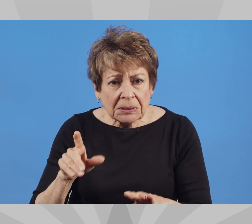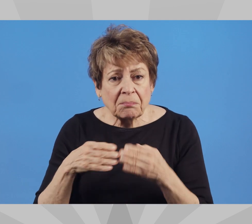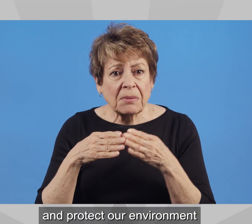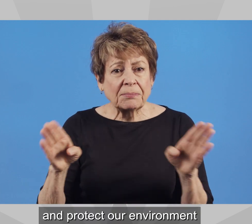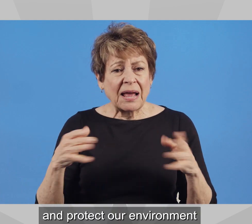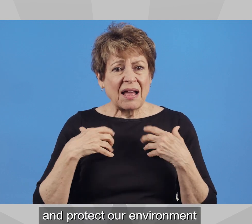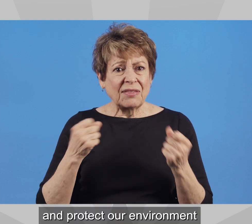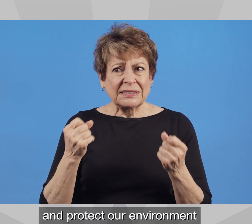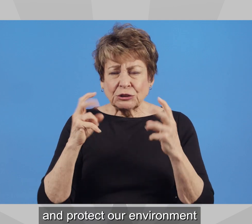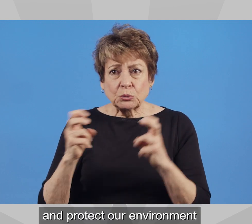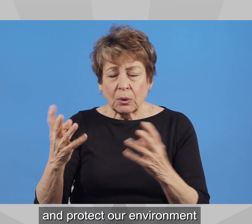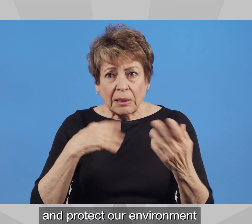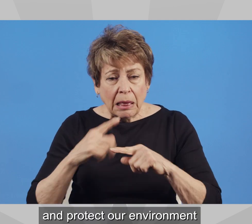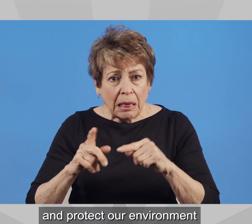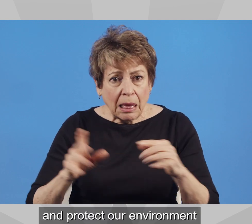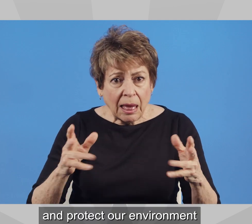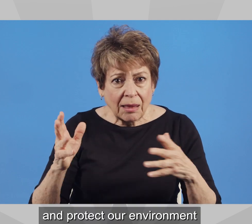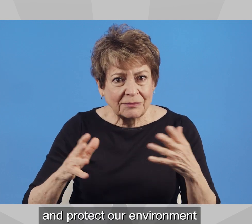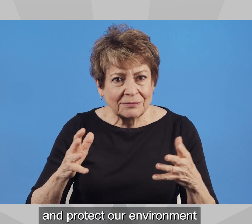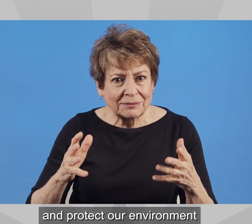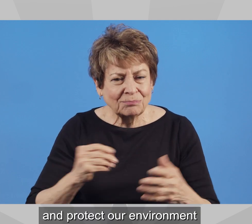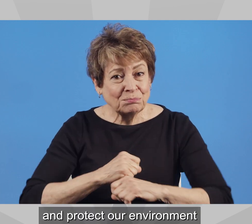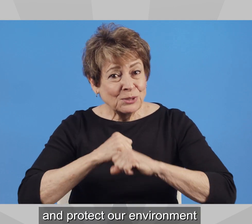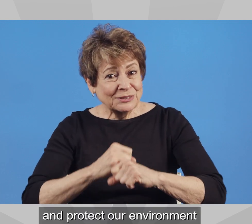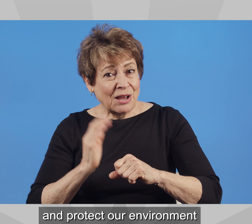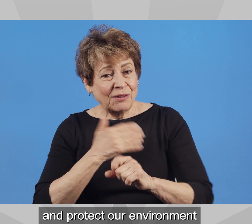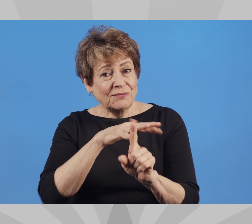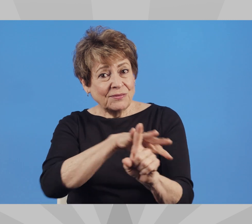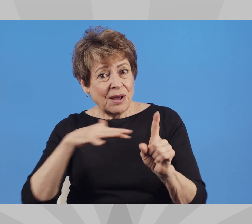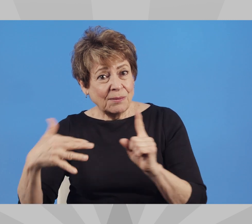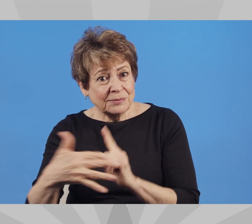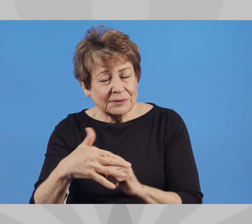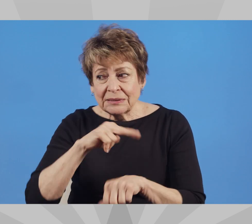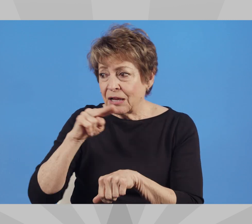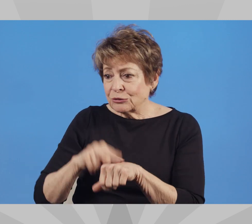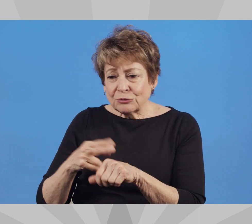and protect our environment and natural resources. priorities.